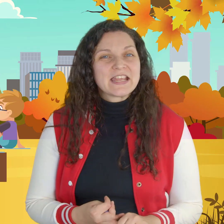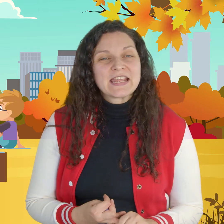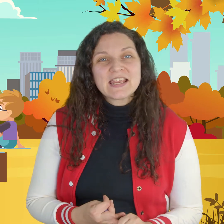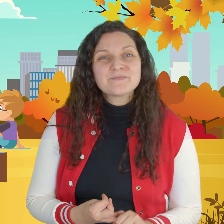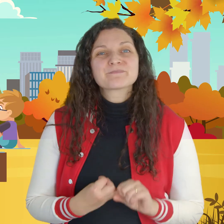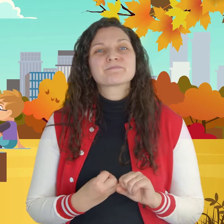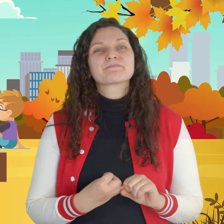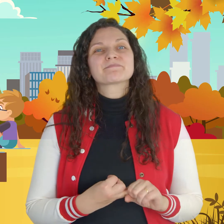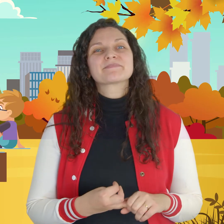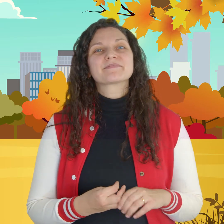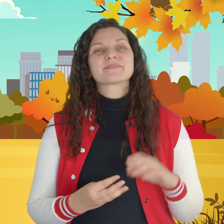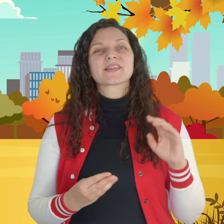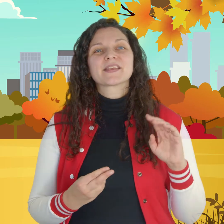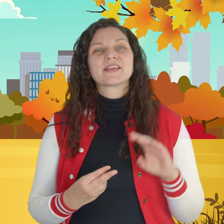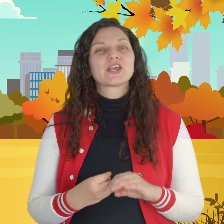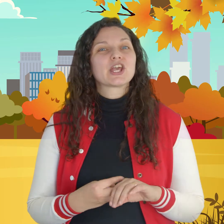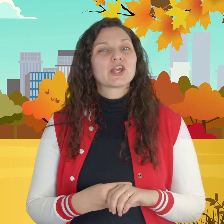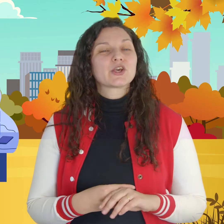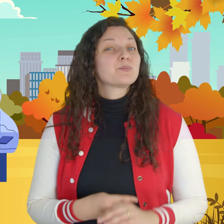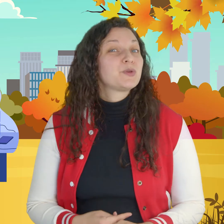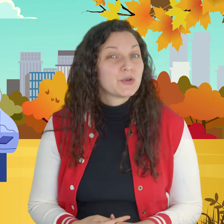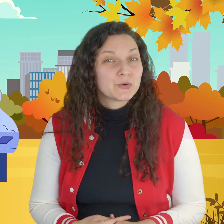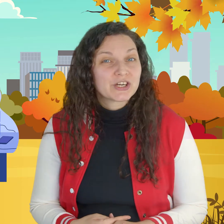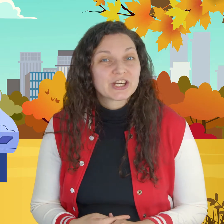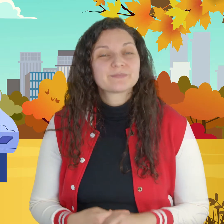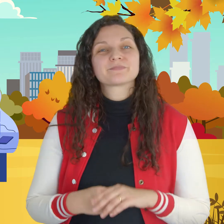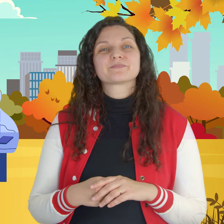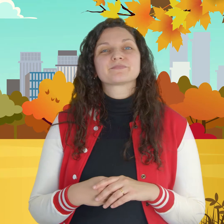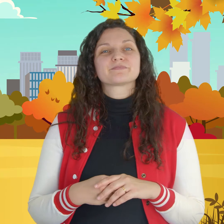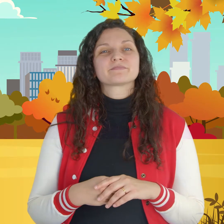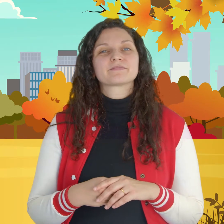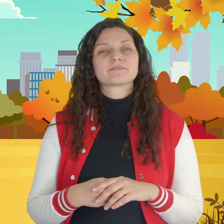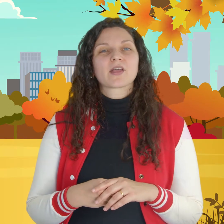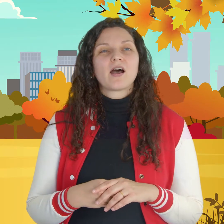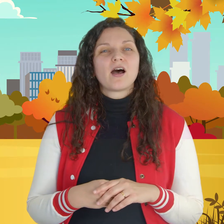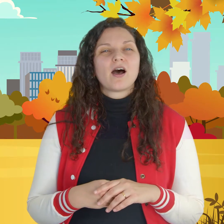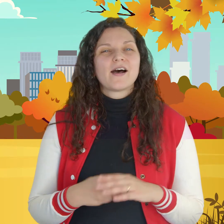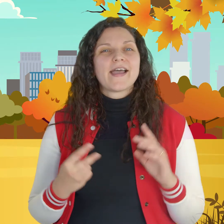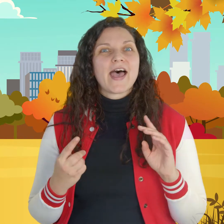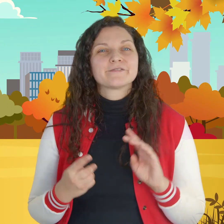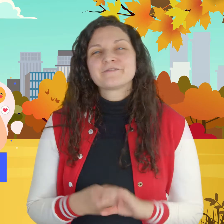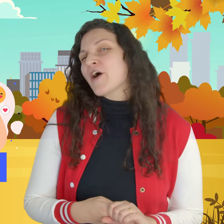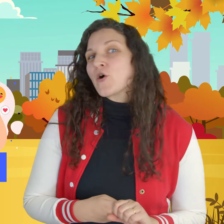computer and phone